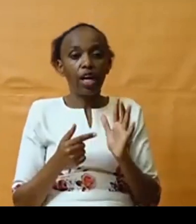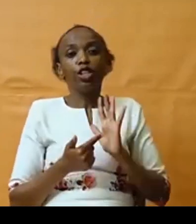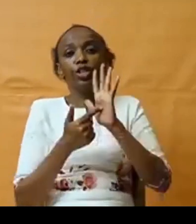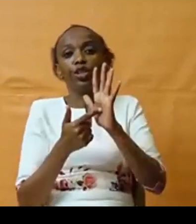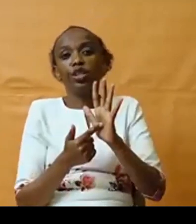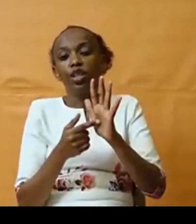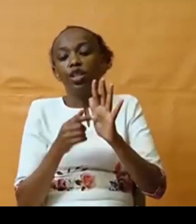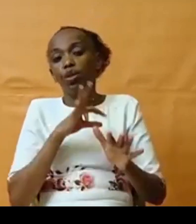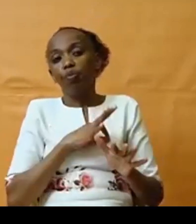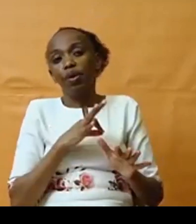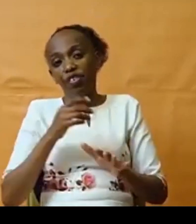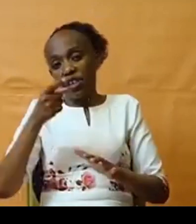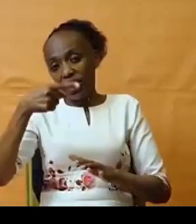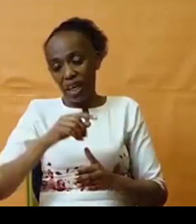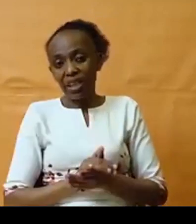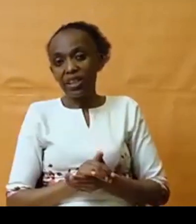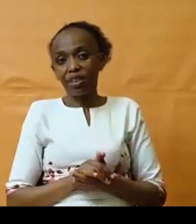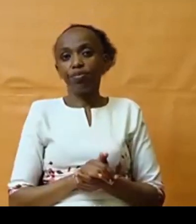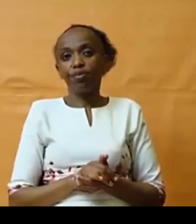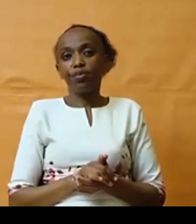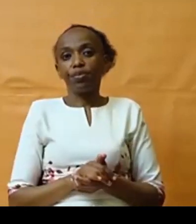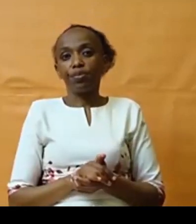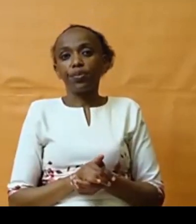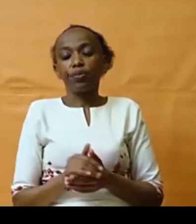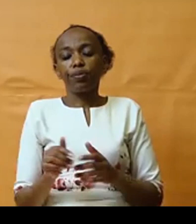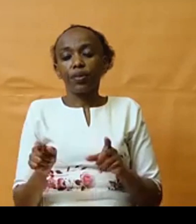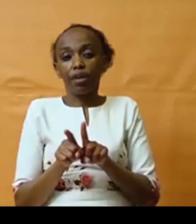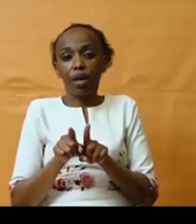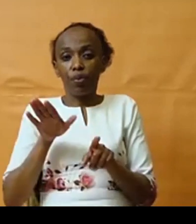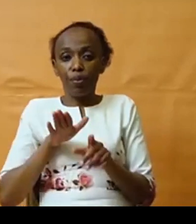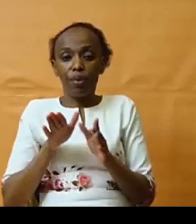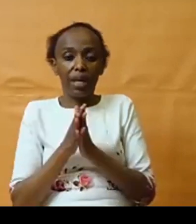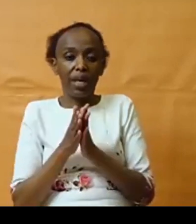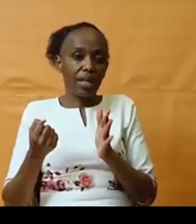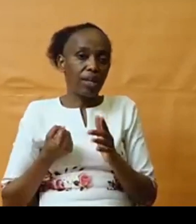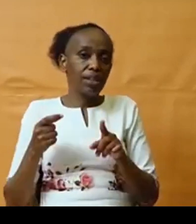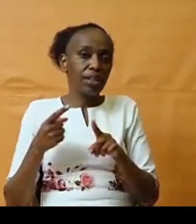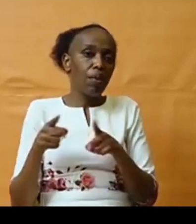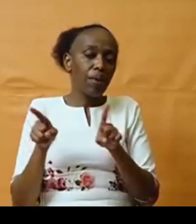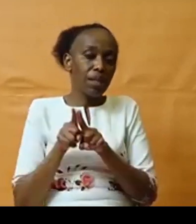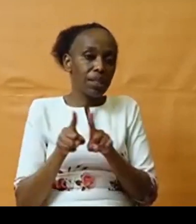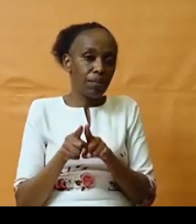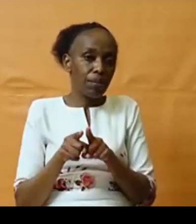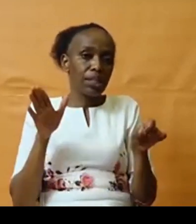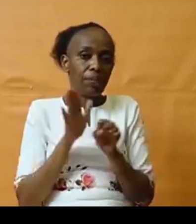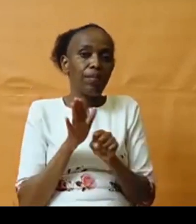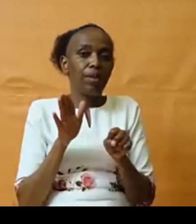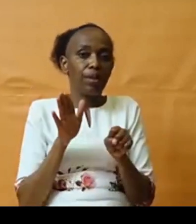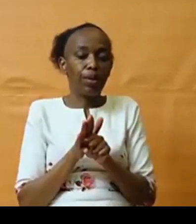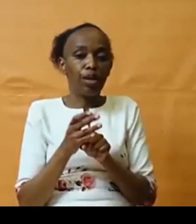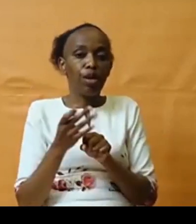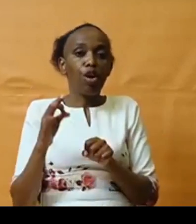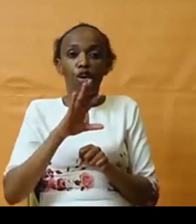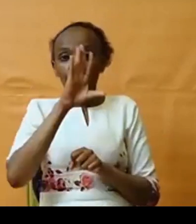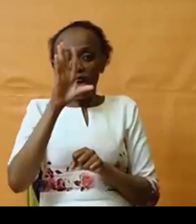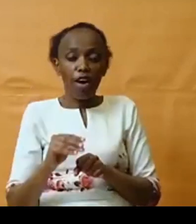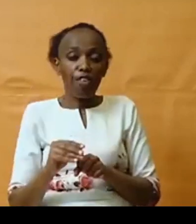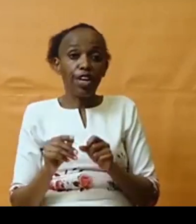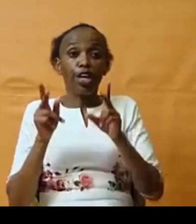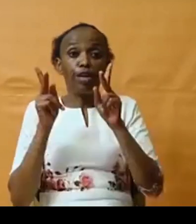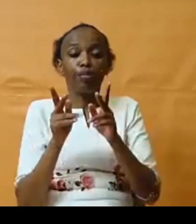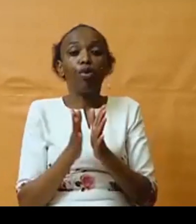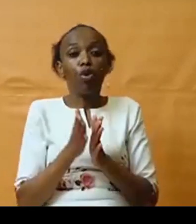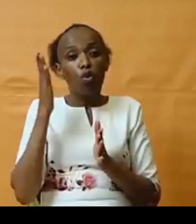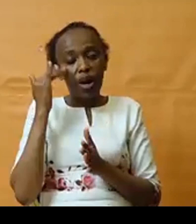benefit us as women, as girls, but also as the majority of the African population, because